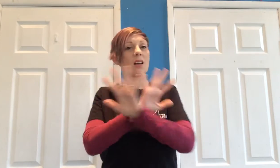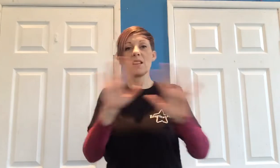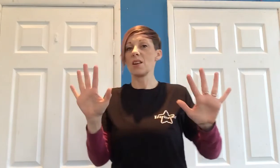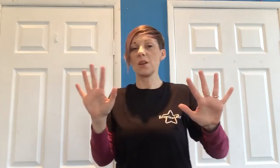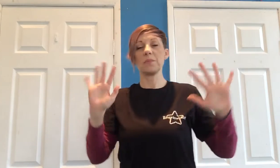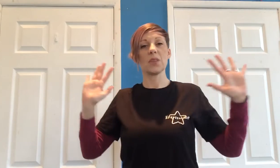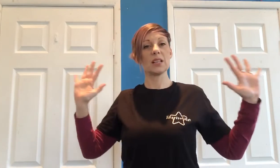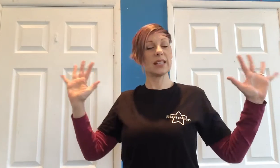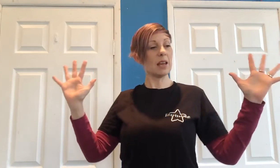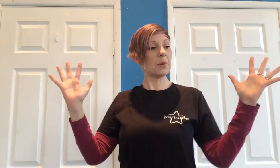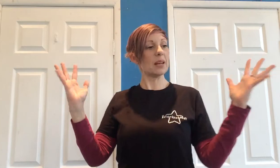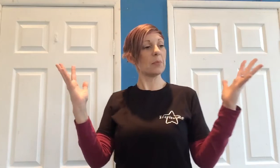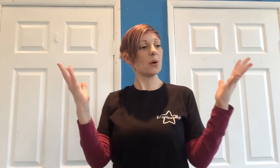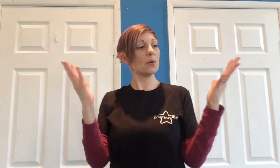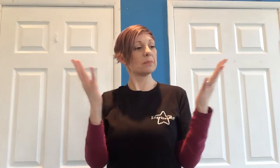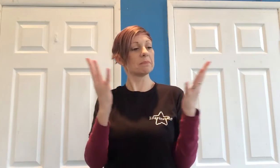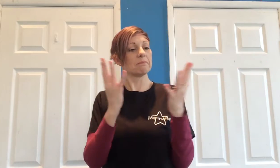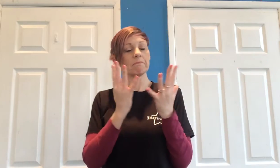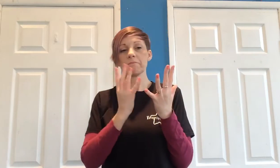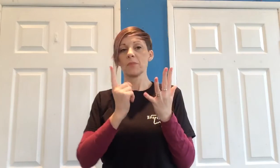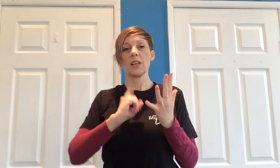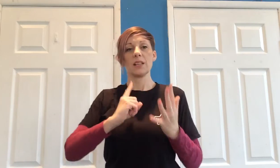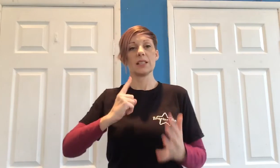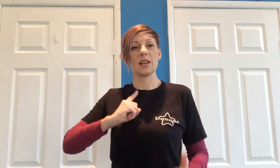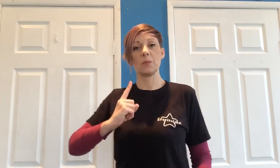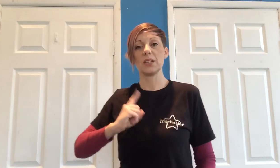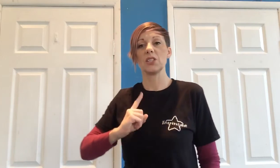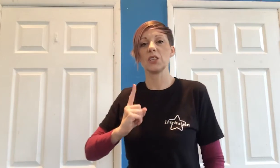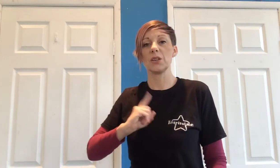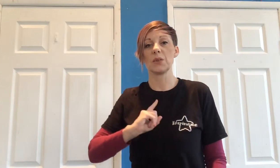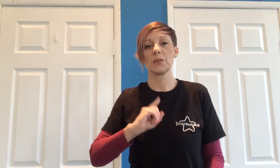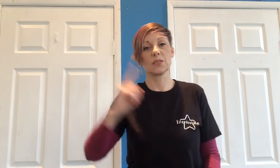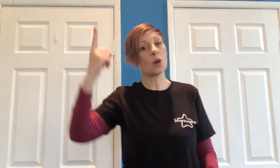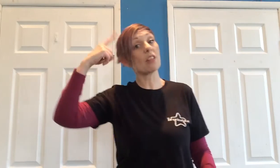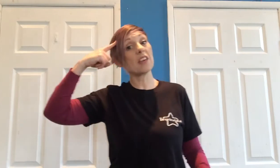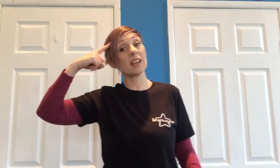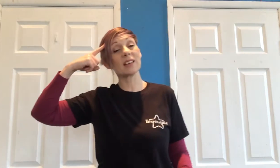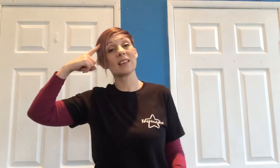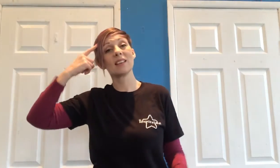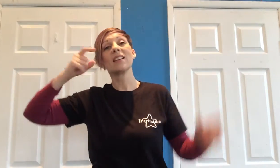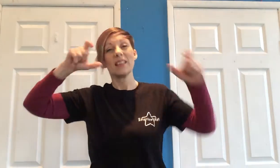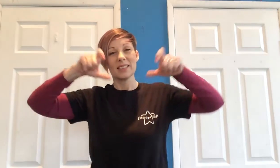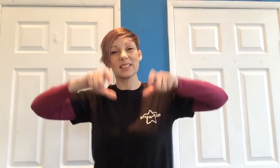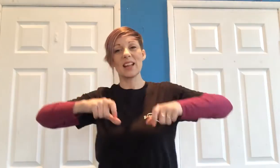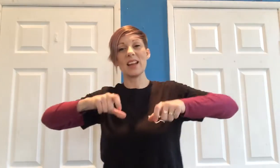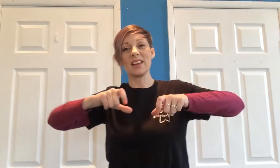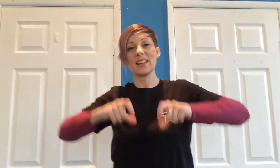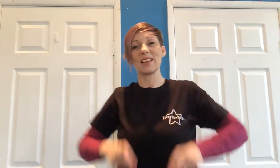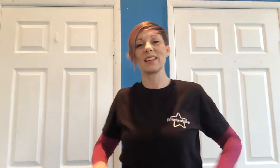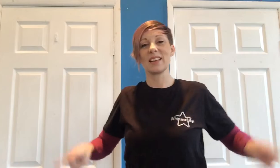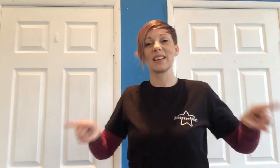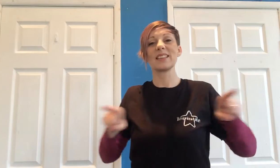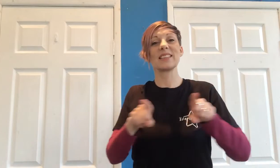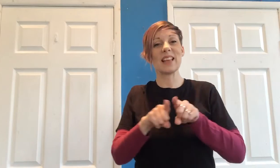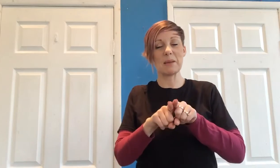You know, ten people tell me to do the whole thing, stay the same.